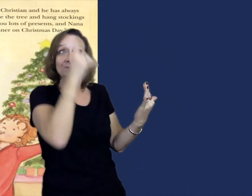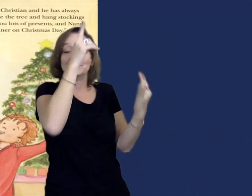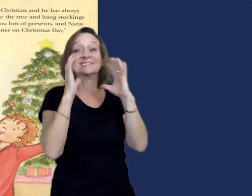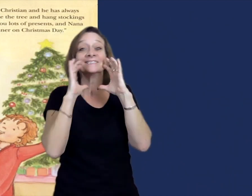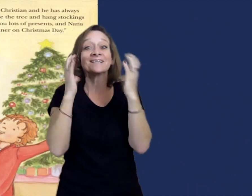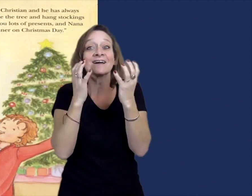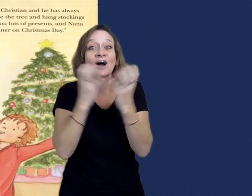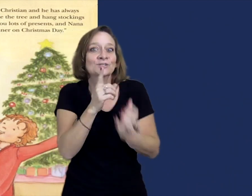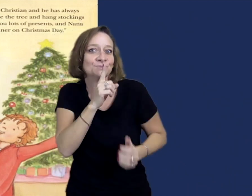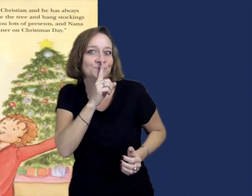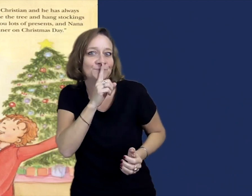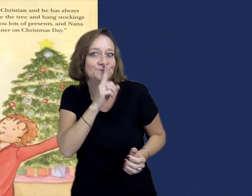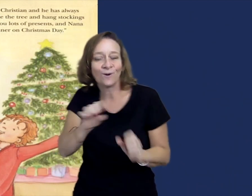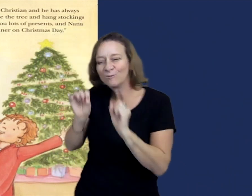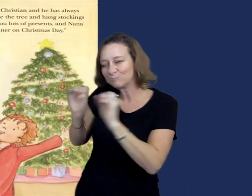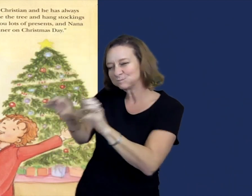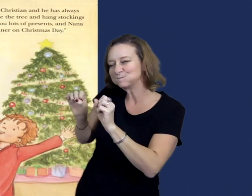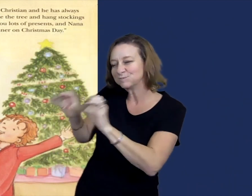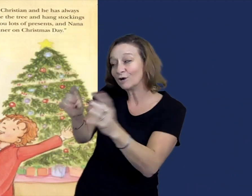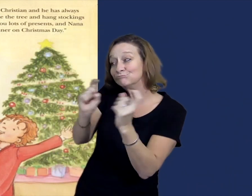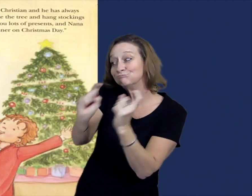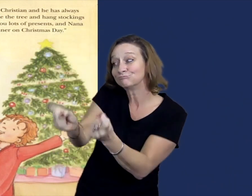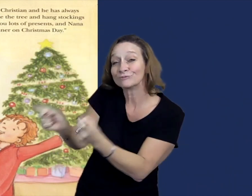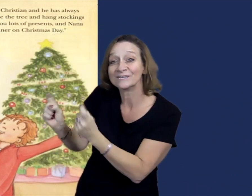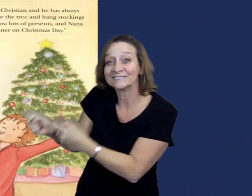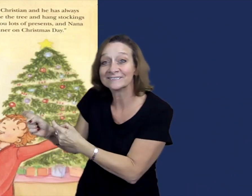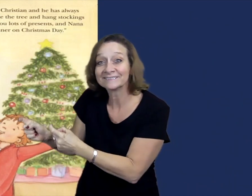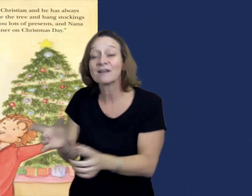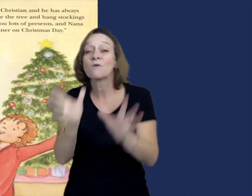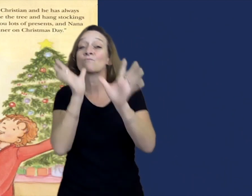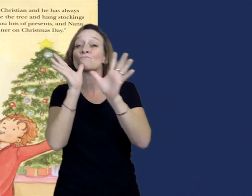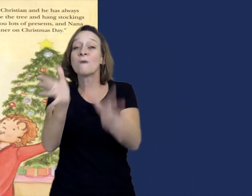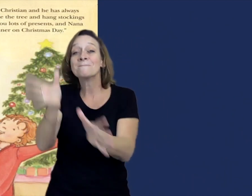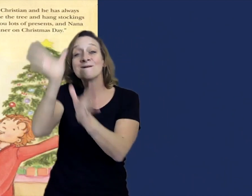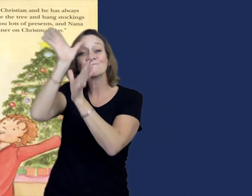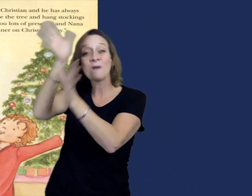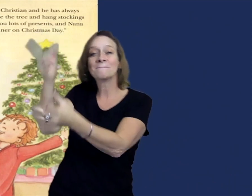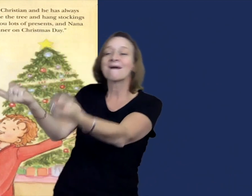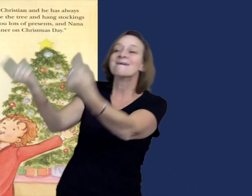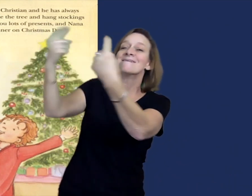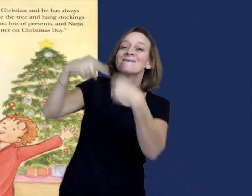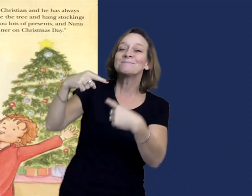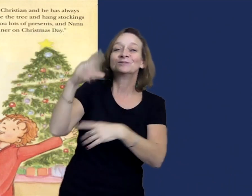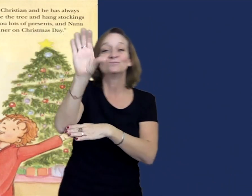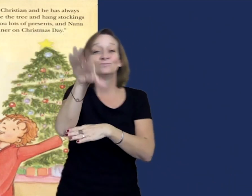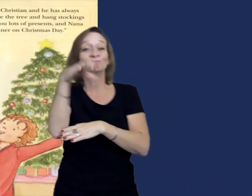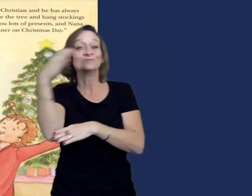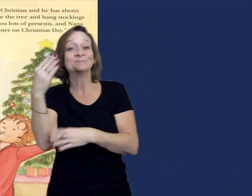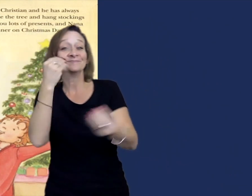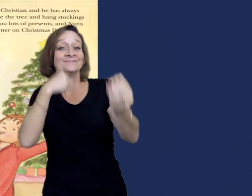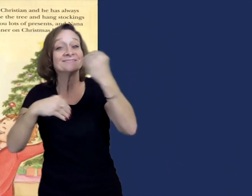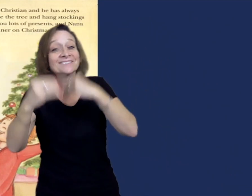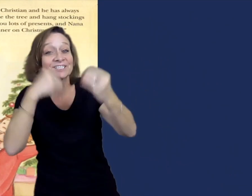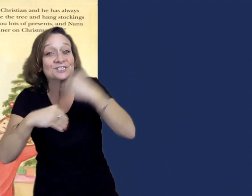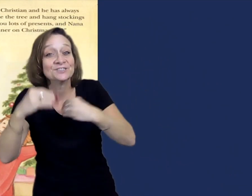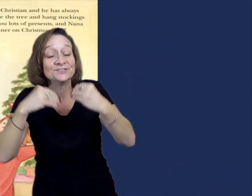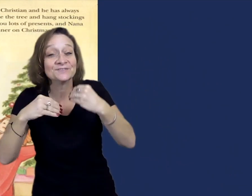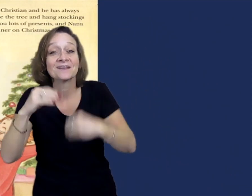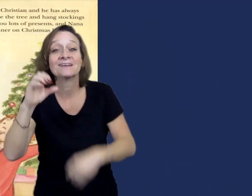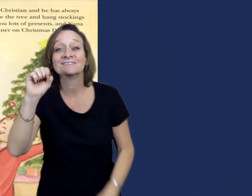Santa will leave you lots of presents, and Nana and Papa will come for turkey dinner on Christmas Day.